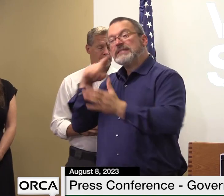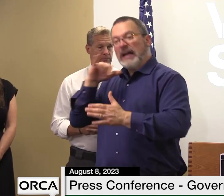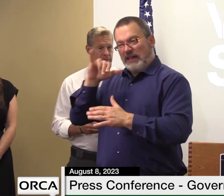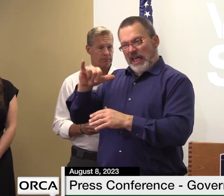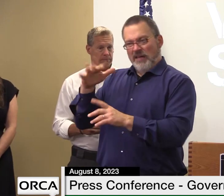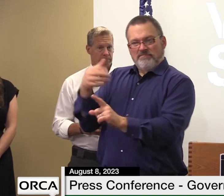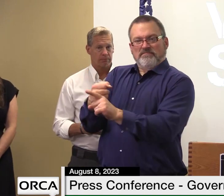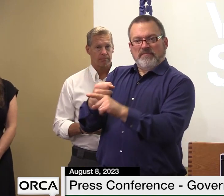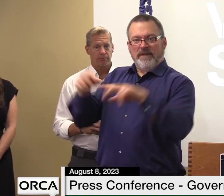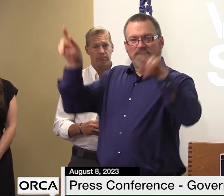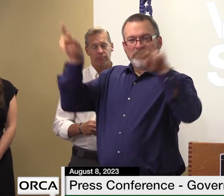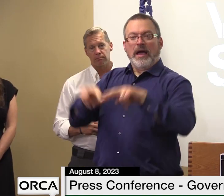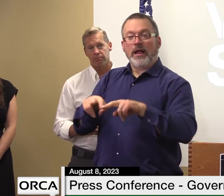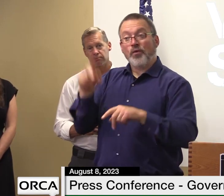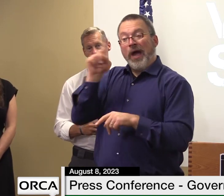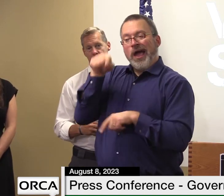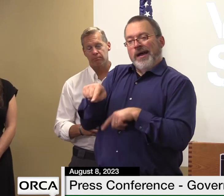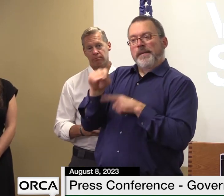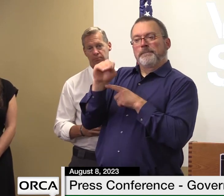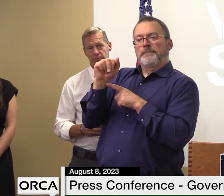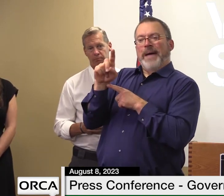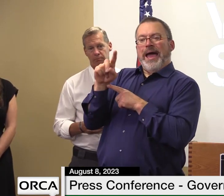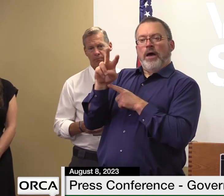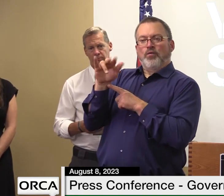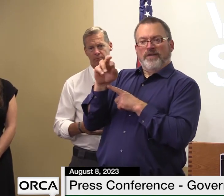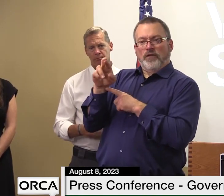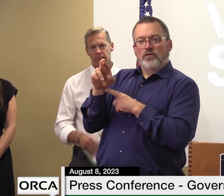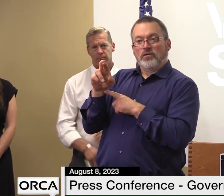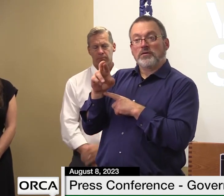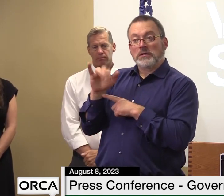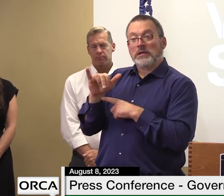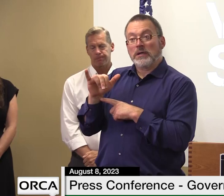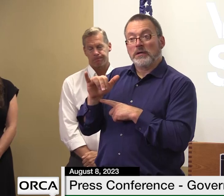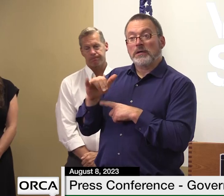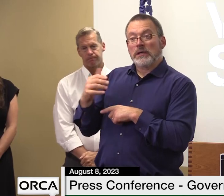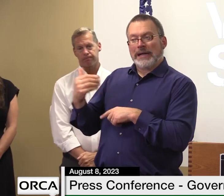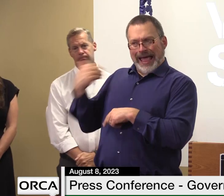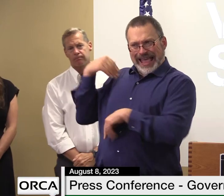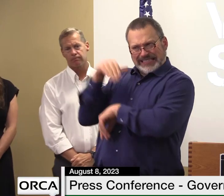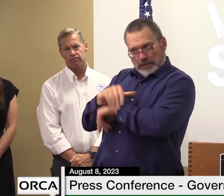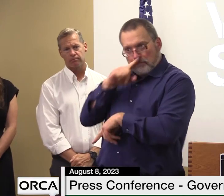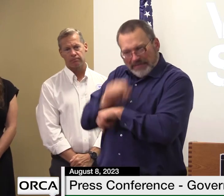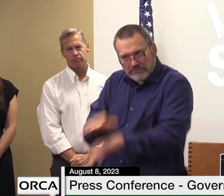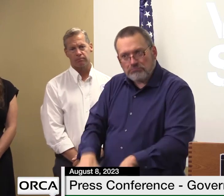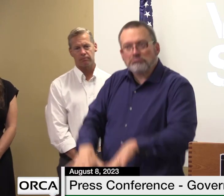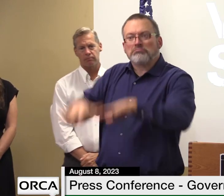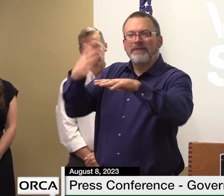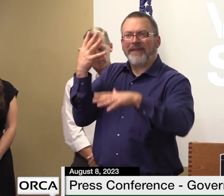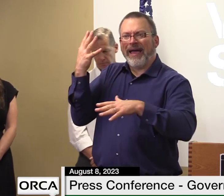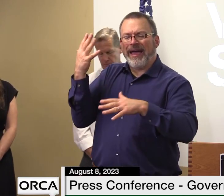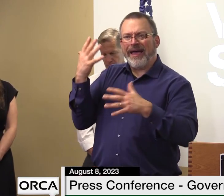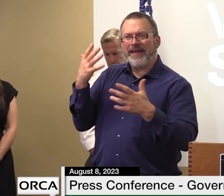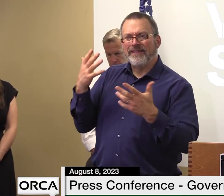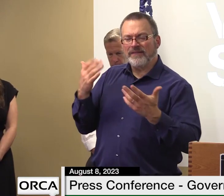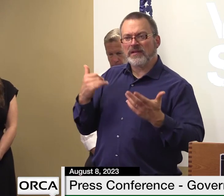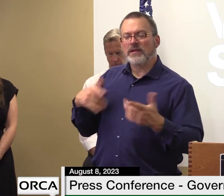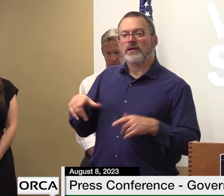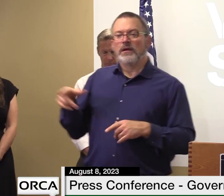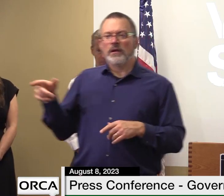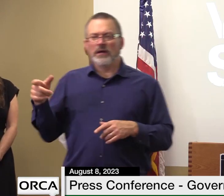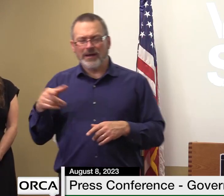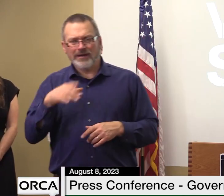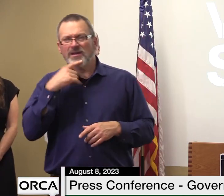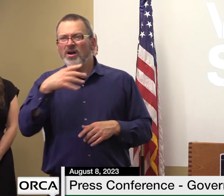river in particular with the mad river um i'm wondering if in the budget adjustment act talks you have with the